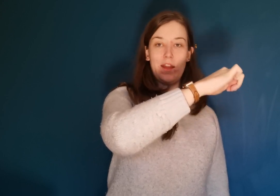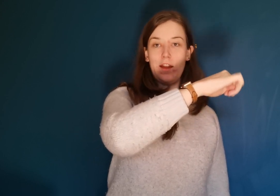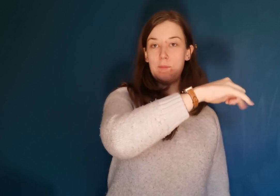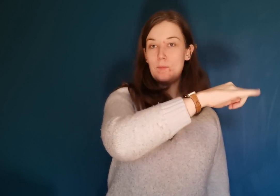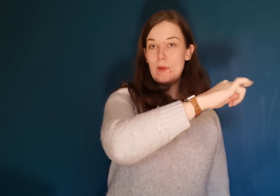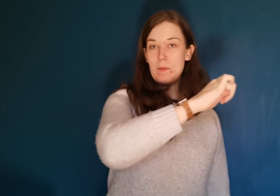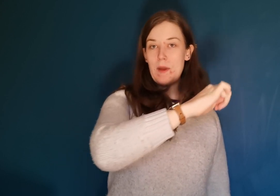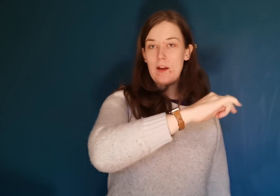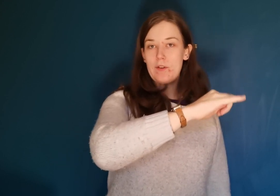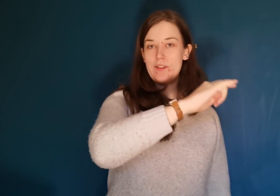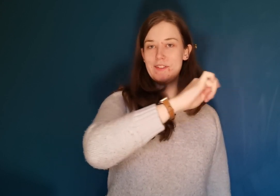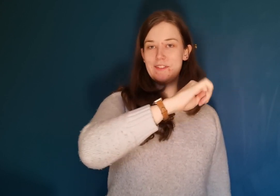Maybe backwards?